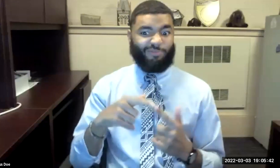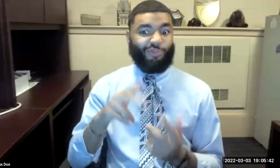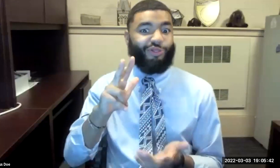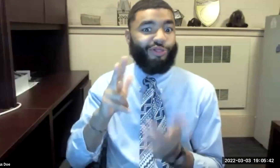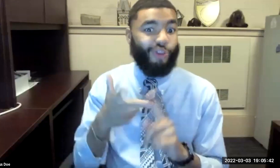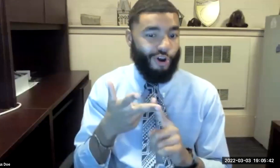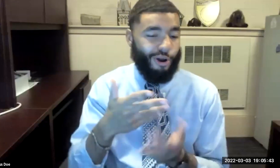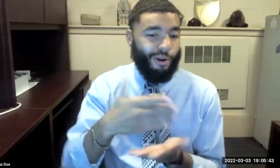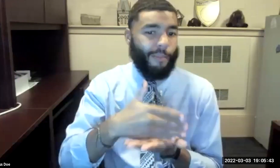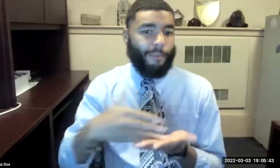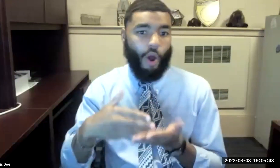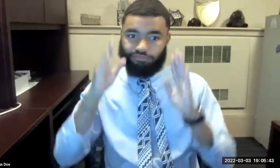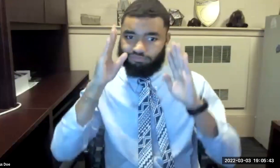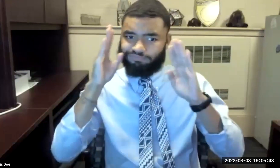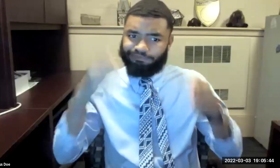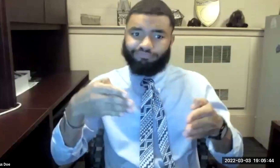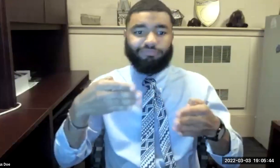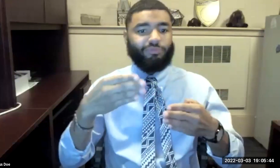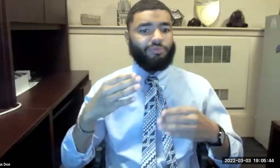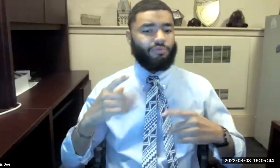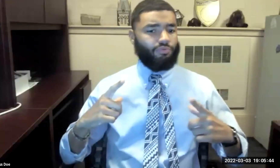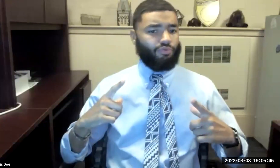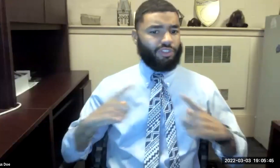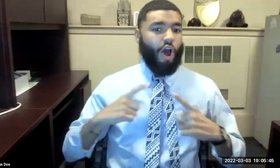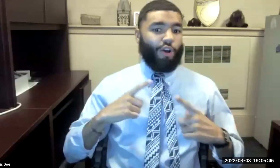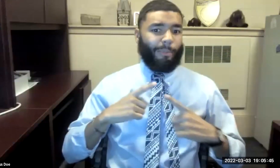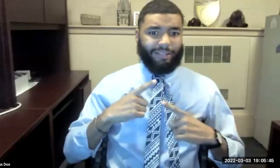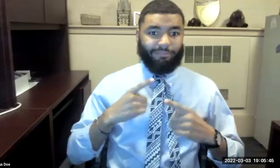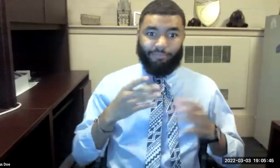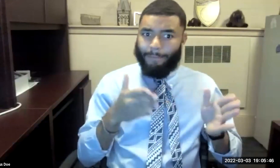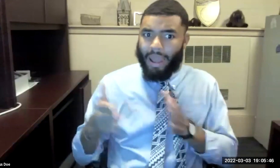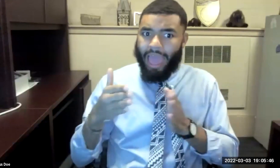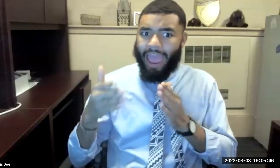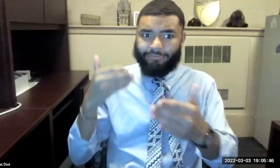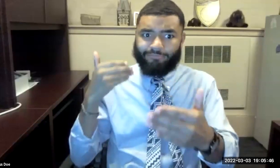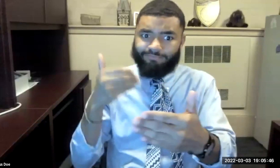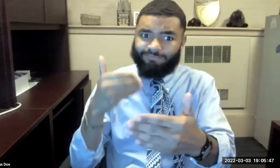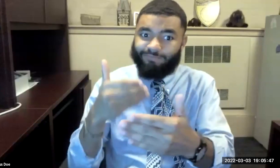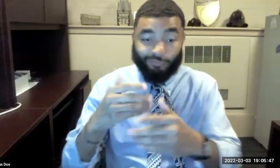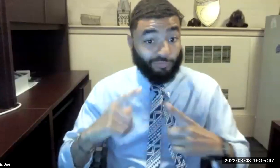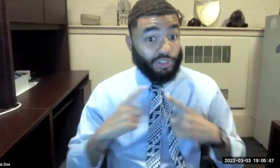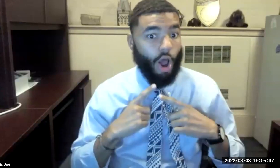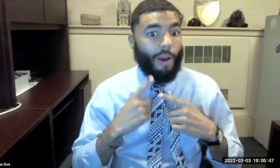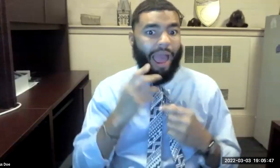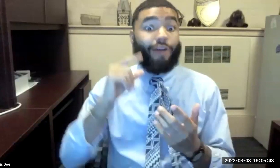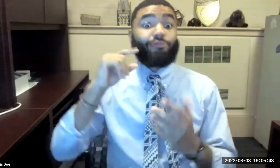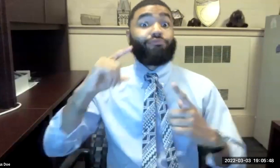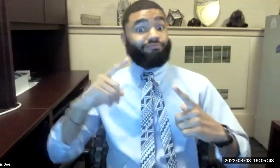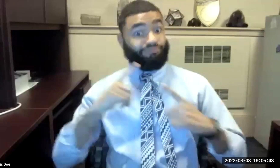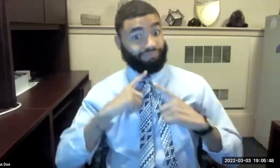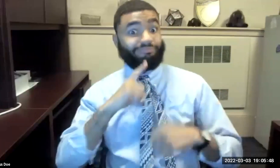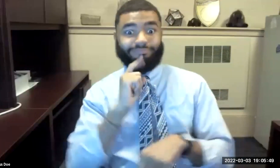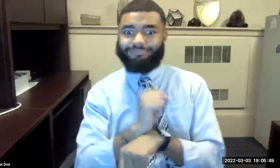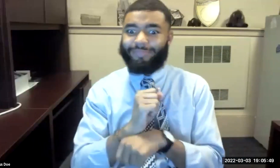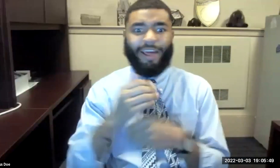With Stephanie. And this third part is focusing on retirement that was Stephanie Summers for the second part.